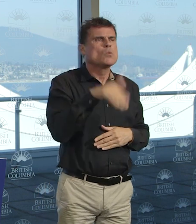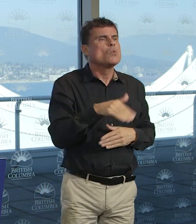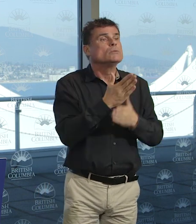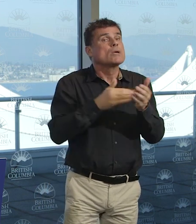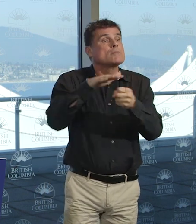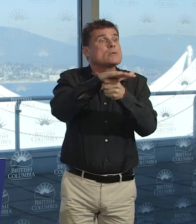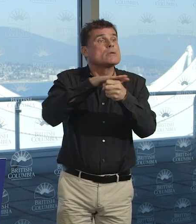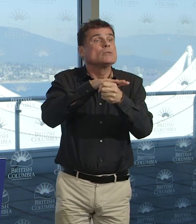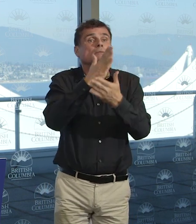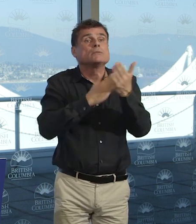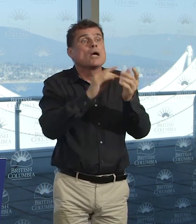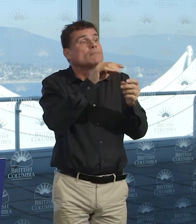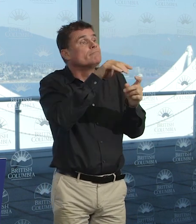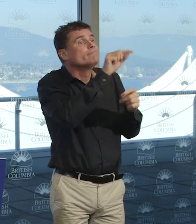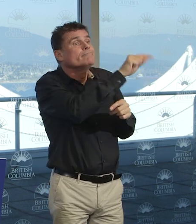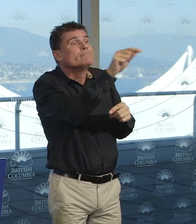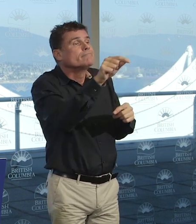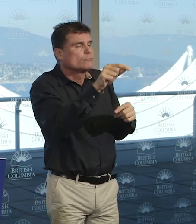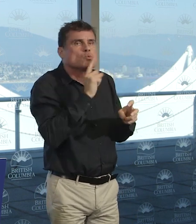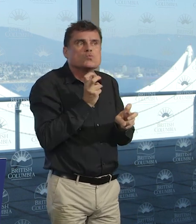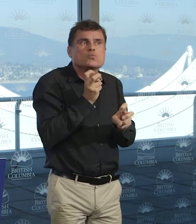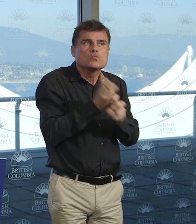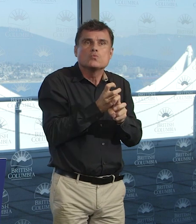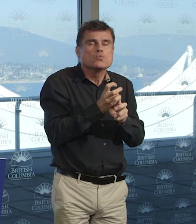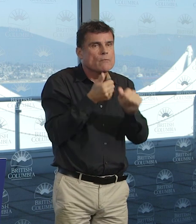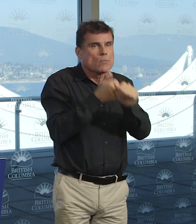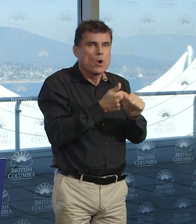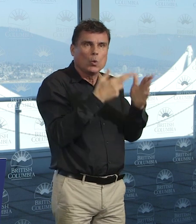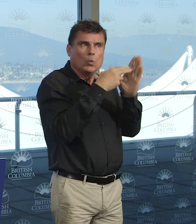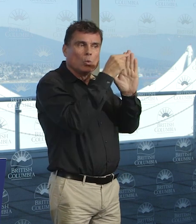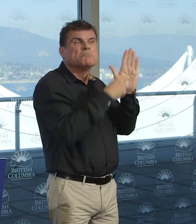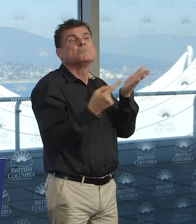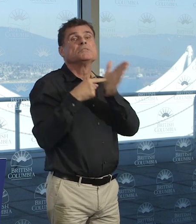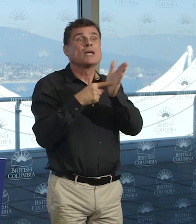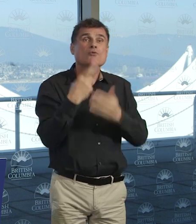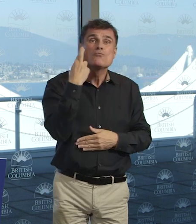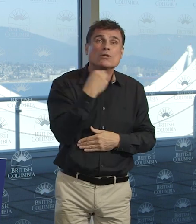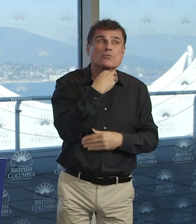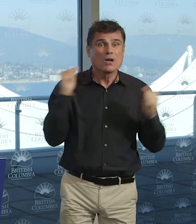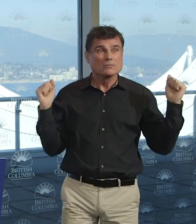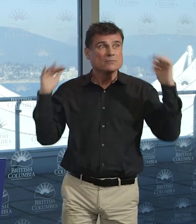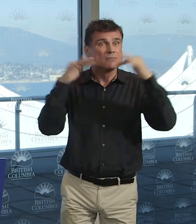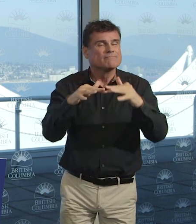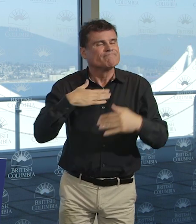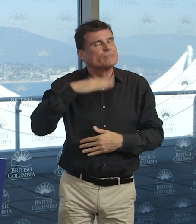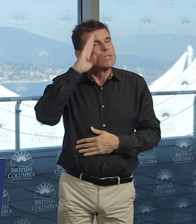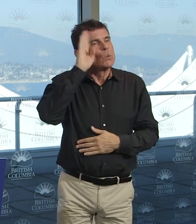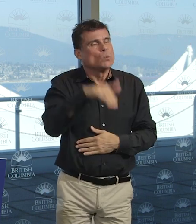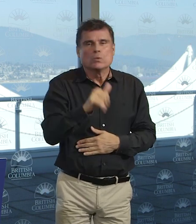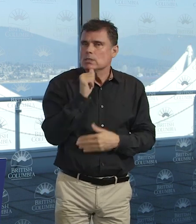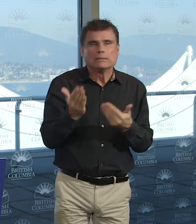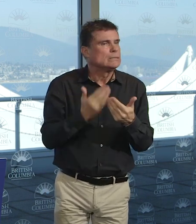restaurants and we put in some guidance around being able to maintain a distance within the